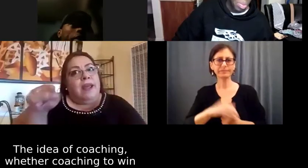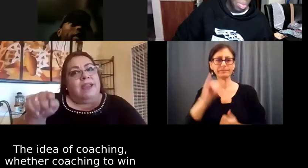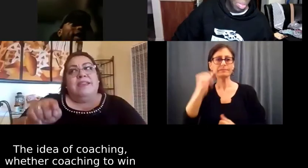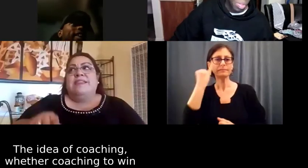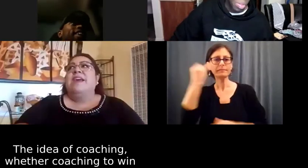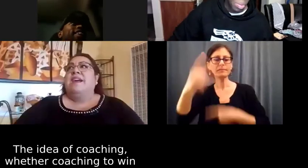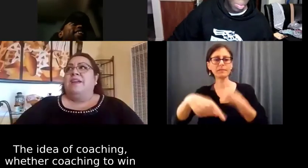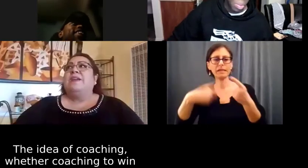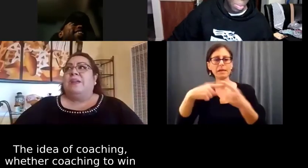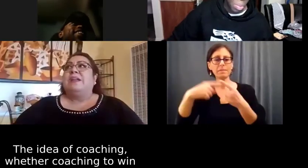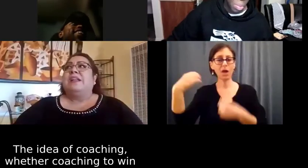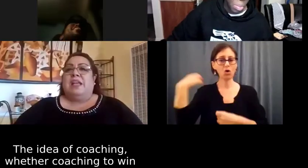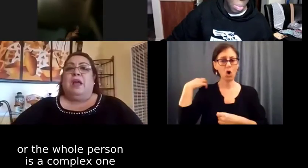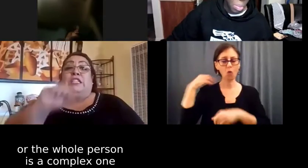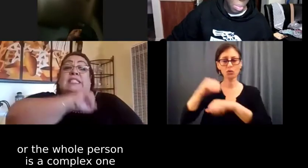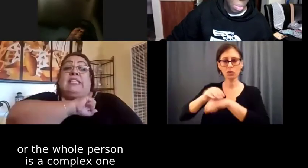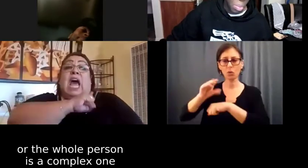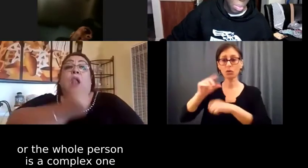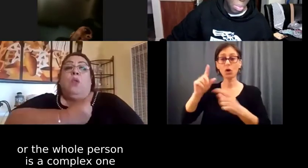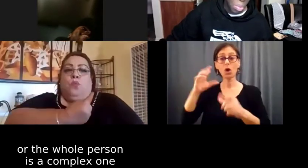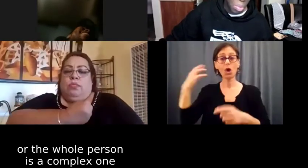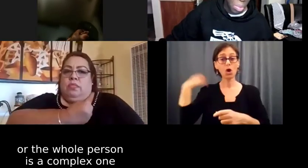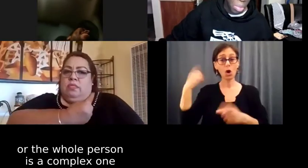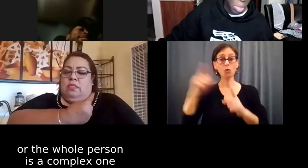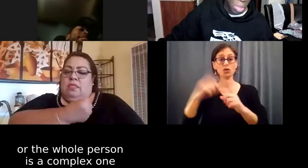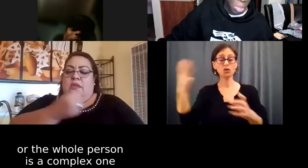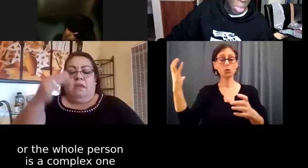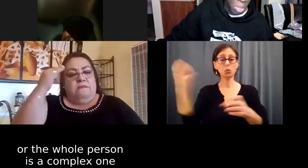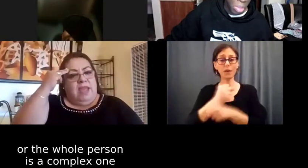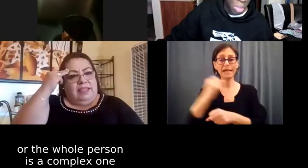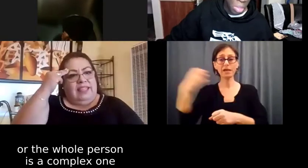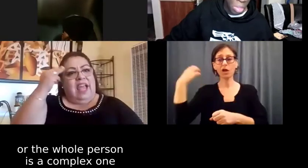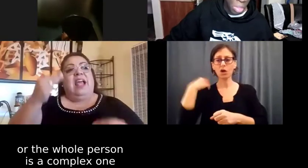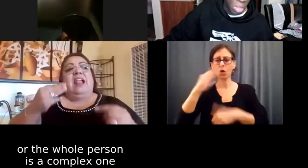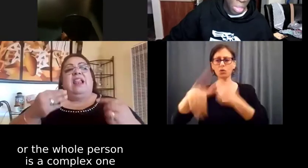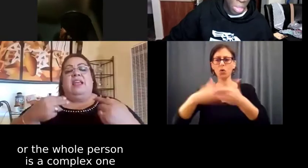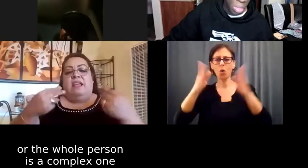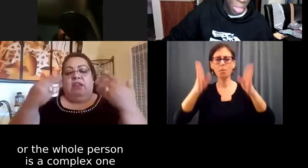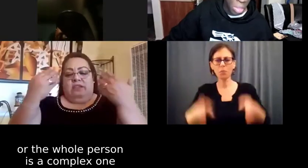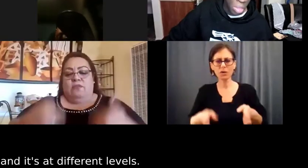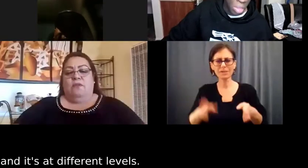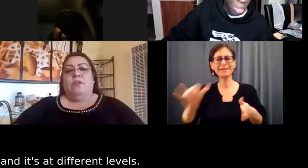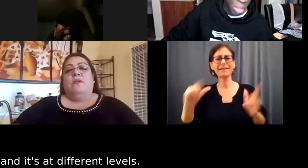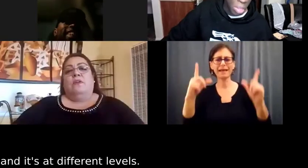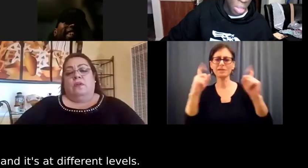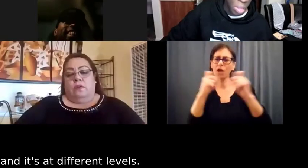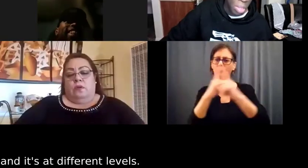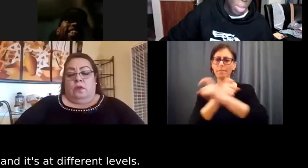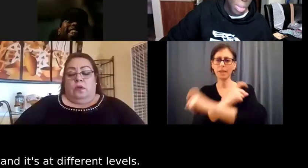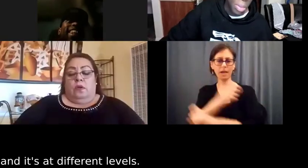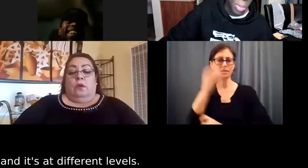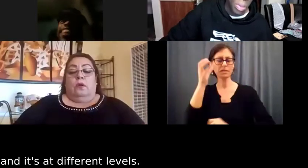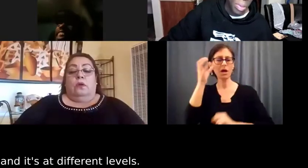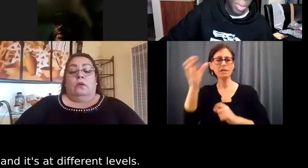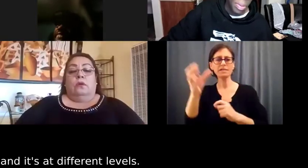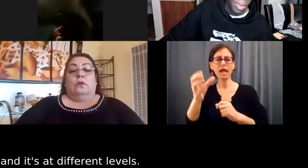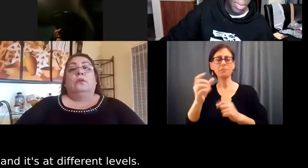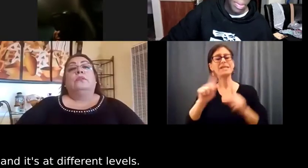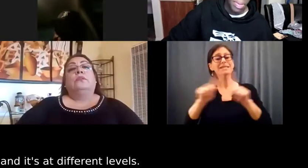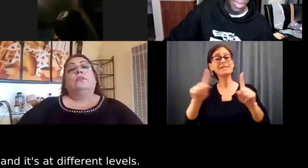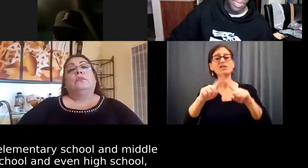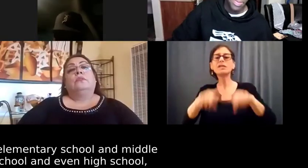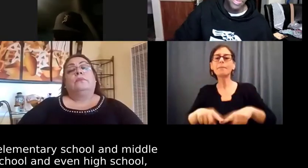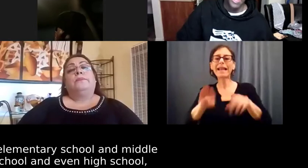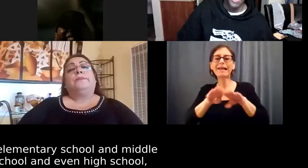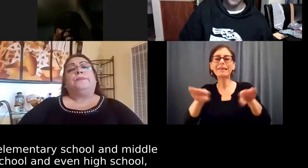coaching, whether you're coaching to win or you're coaching the whole person, I think it's a very complex one. And I also think it's different at different levels.